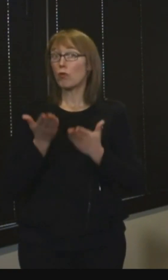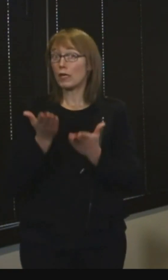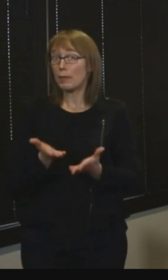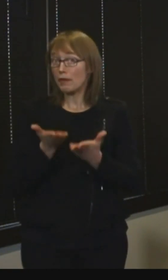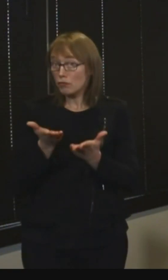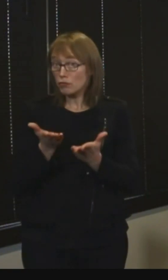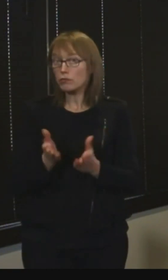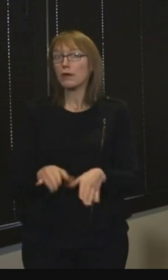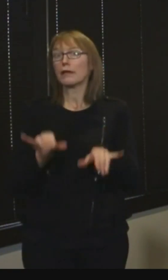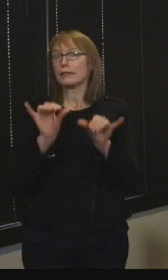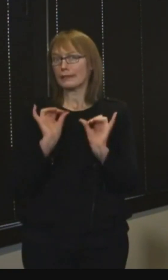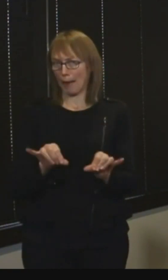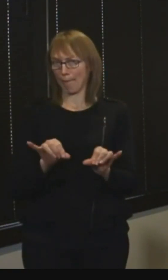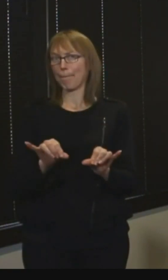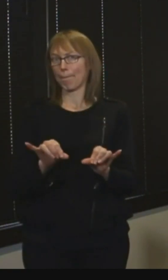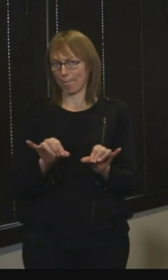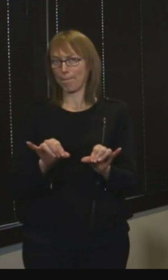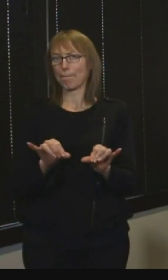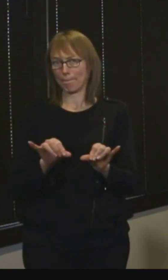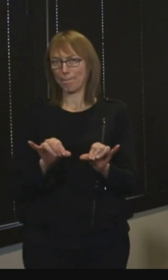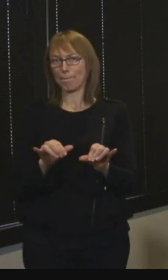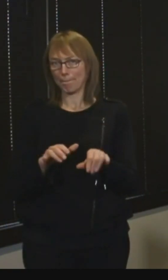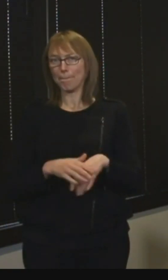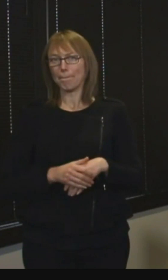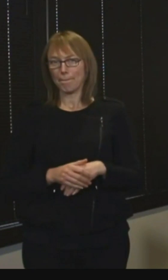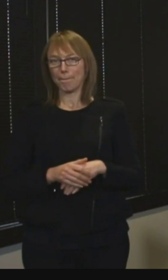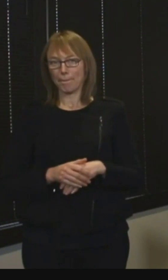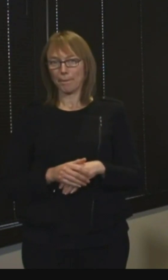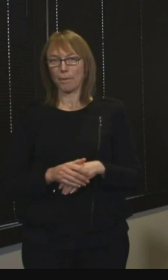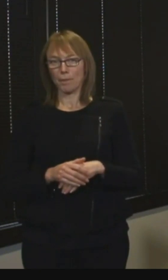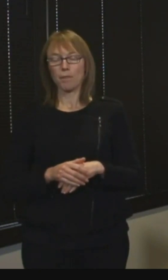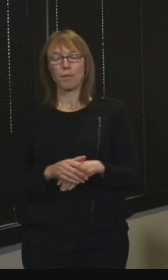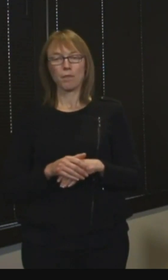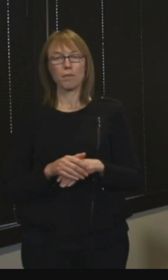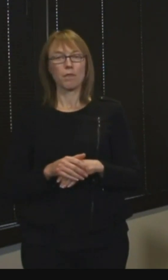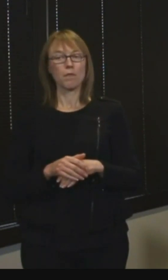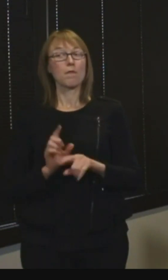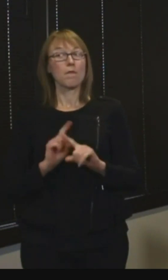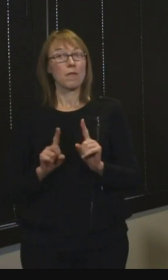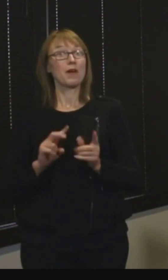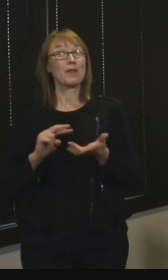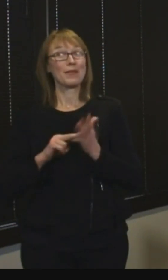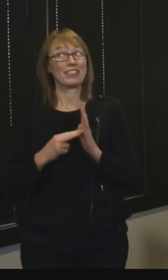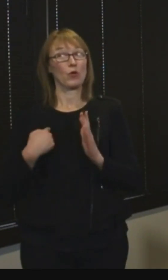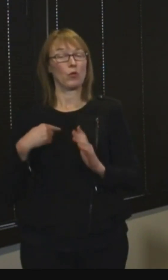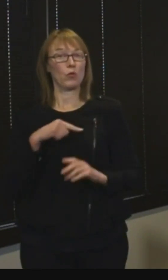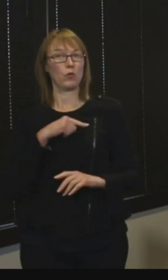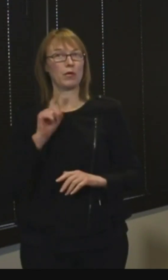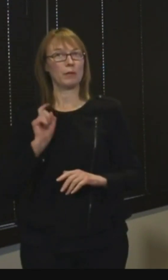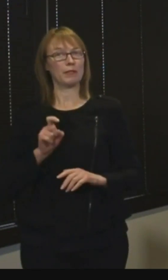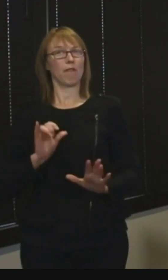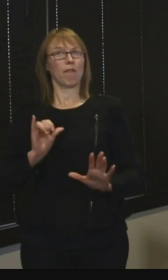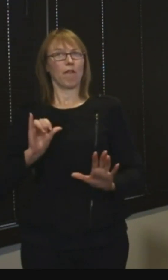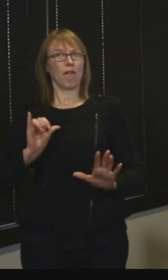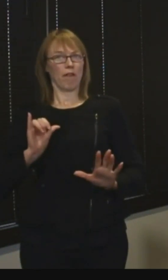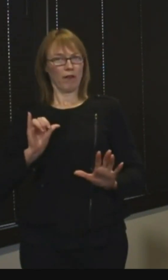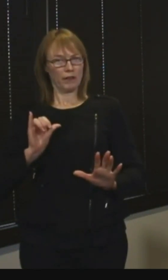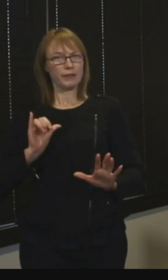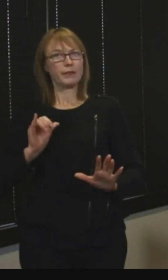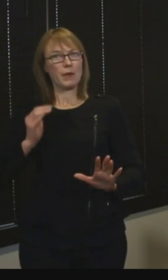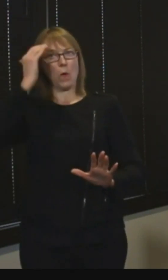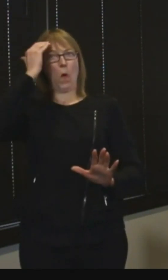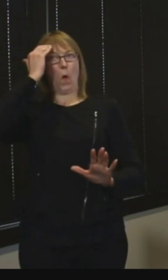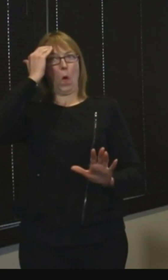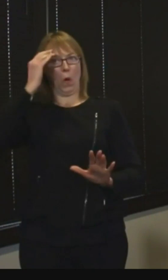go. It just means that we all have to be even that much more aware that a virus is out there in the community